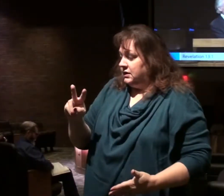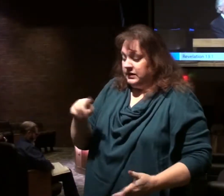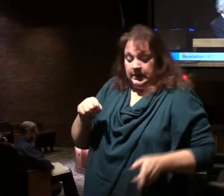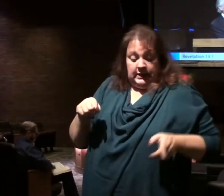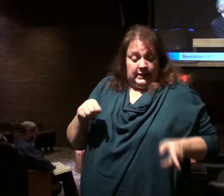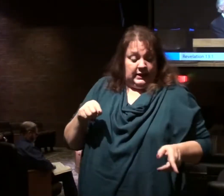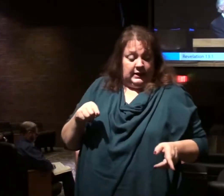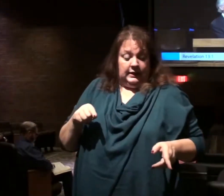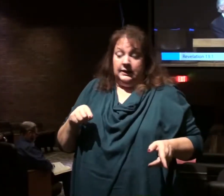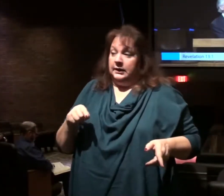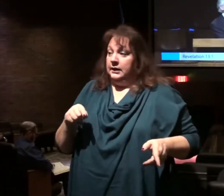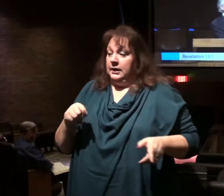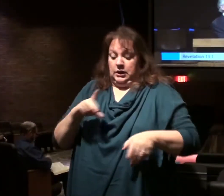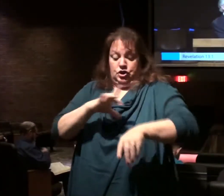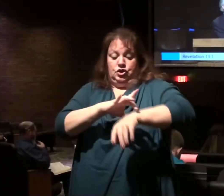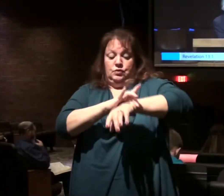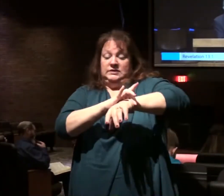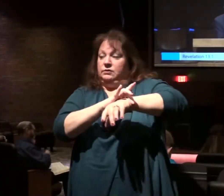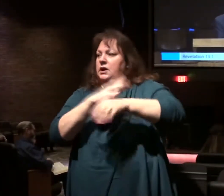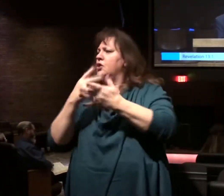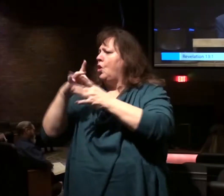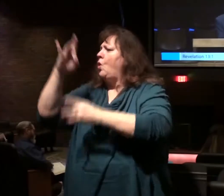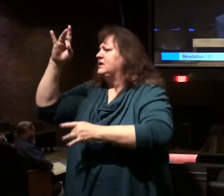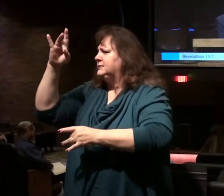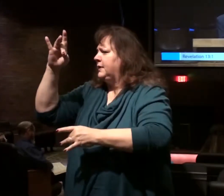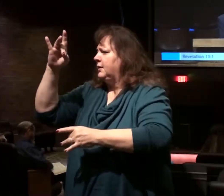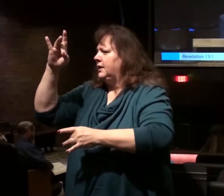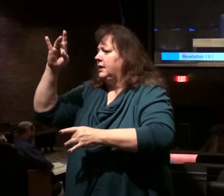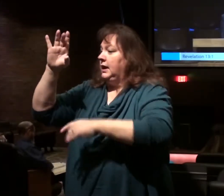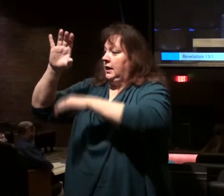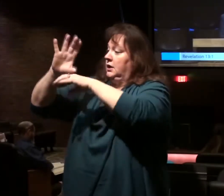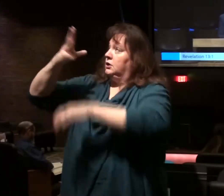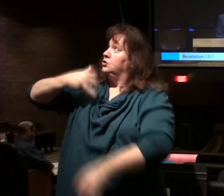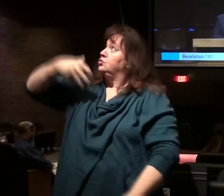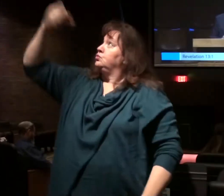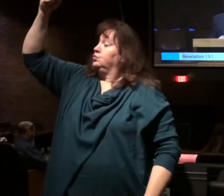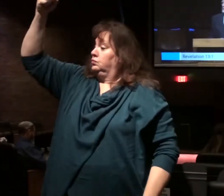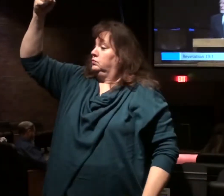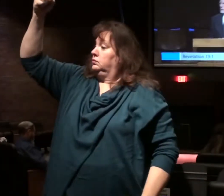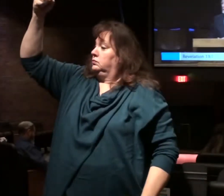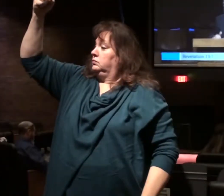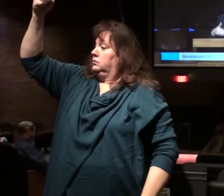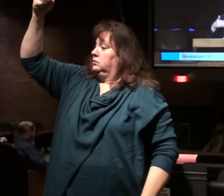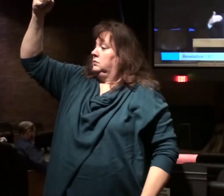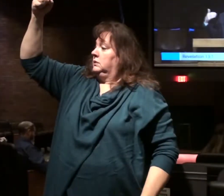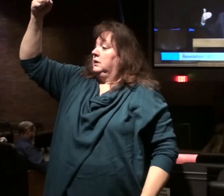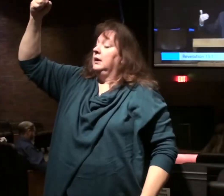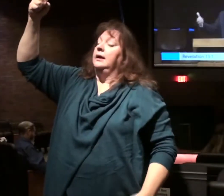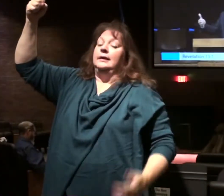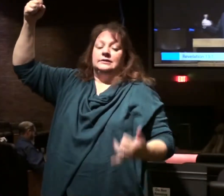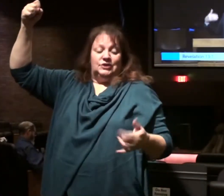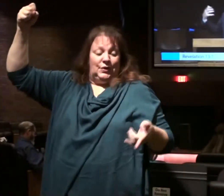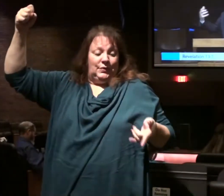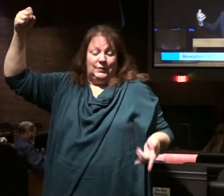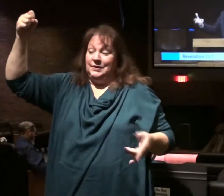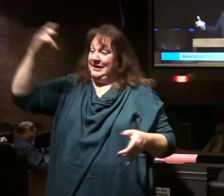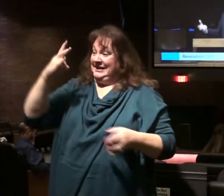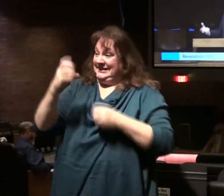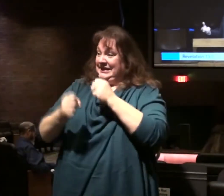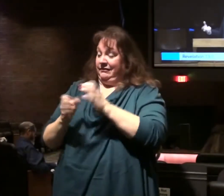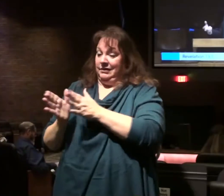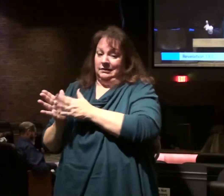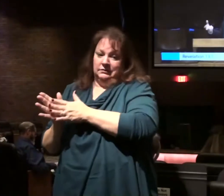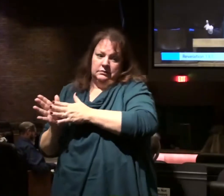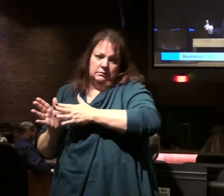removed. I think of the Holy Spirit of the rapture. That occurred in the beginning of the seven years. Now as the seven years